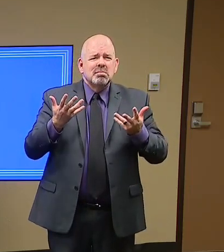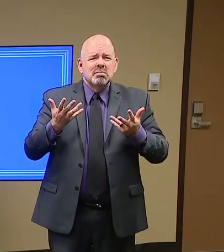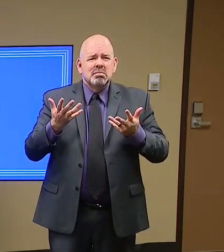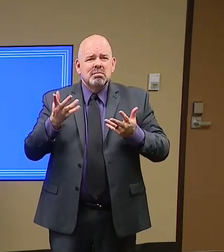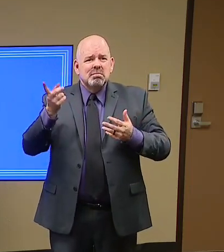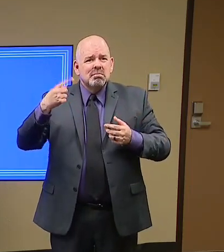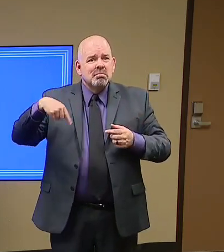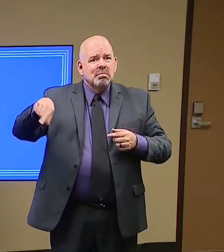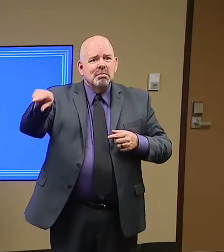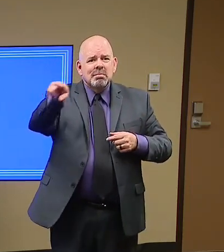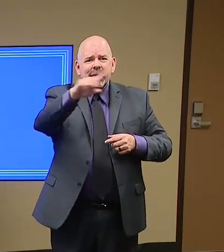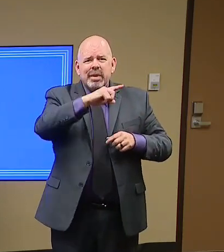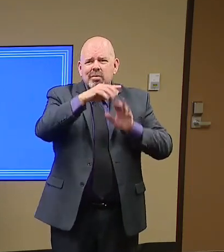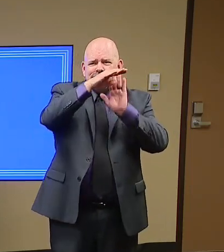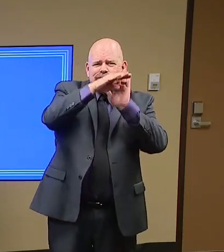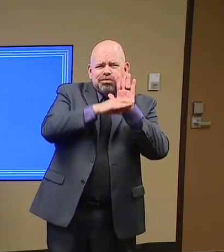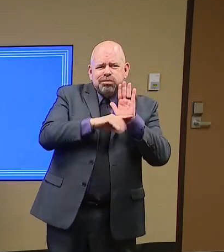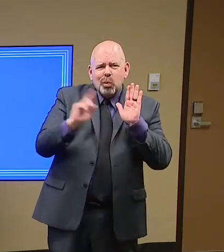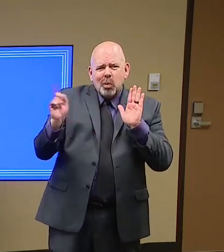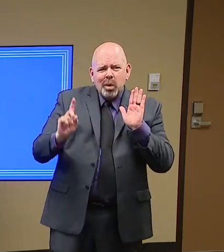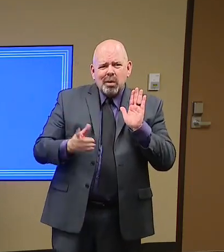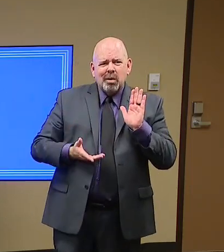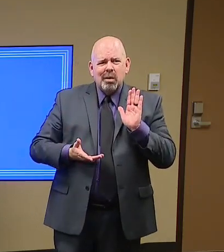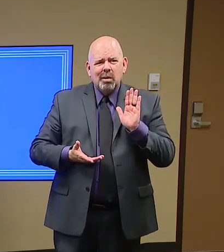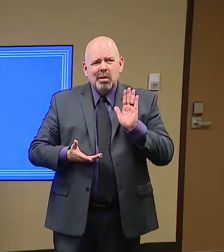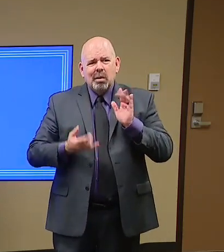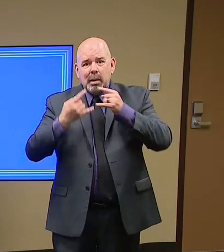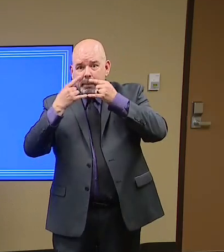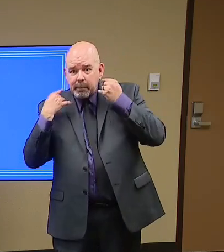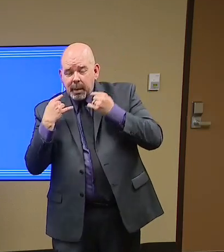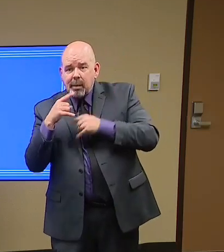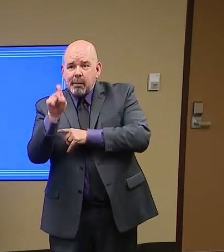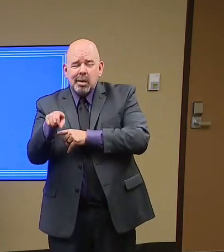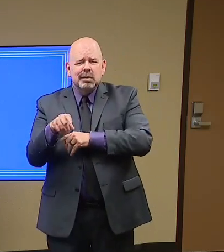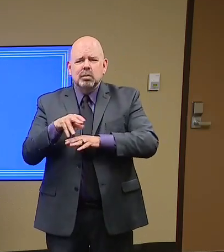develop? Obviously, they don't include the mask, but where should they be looking for guidance?